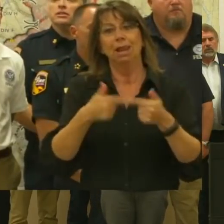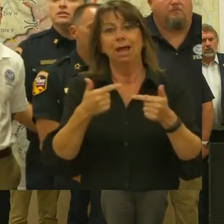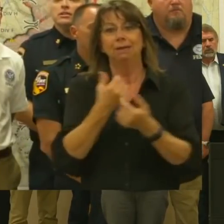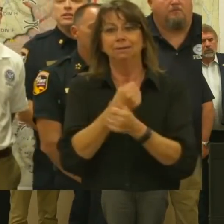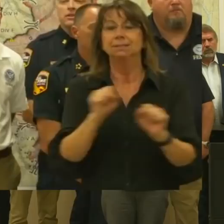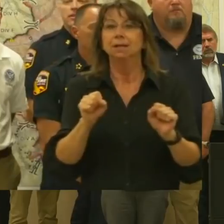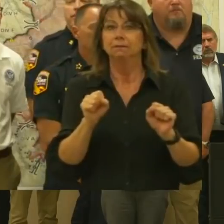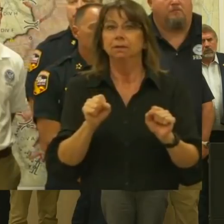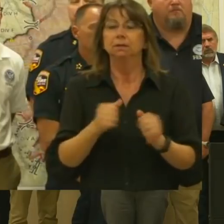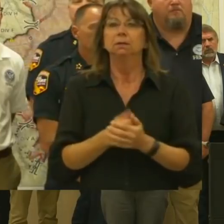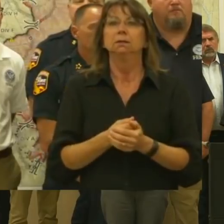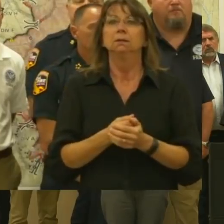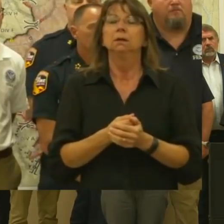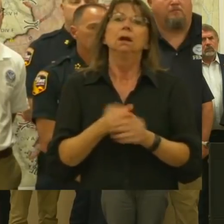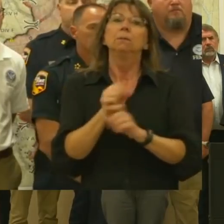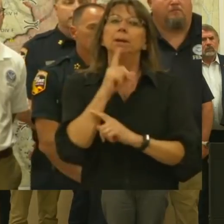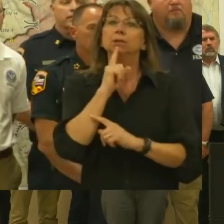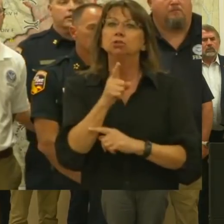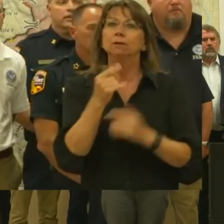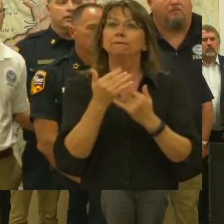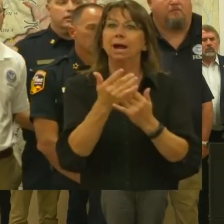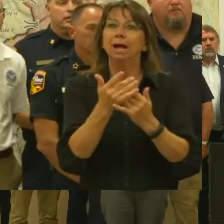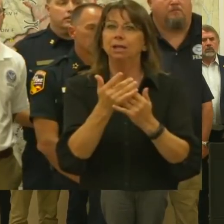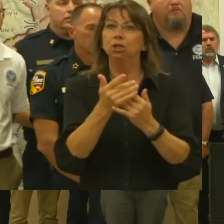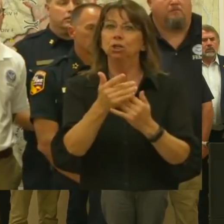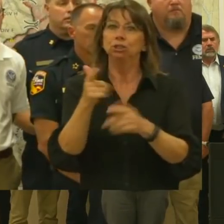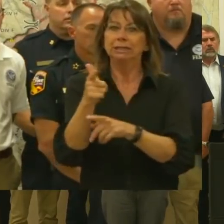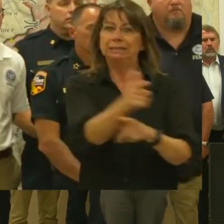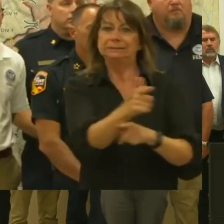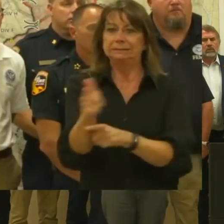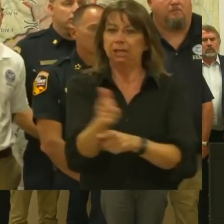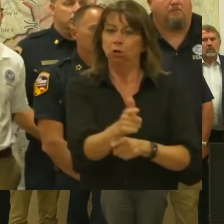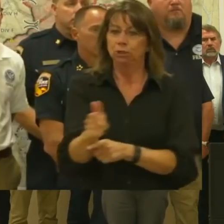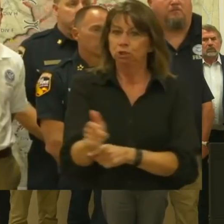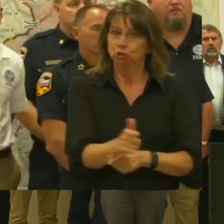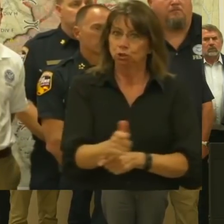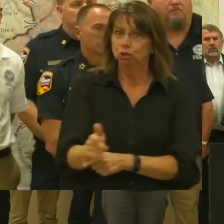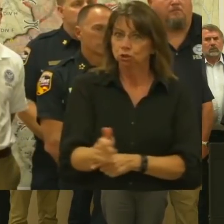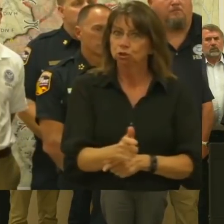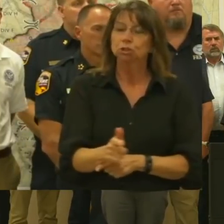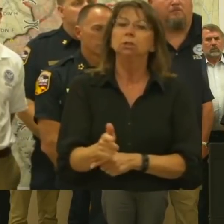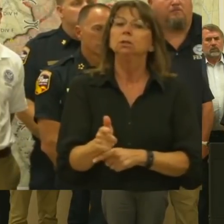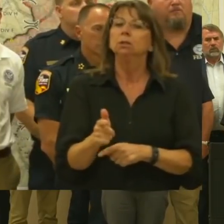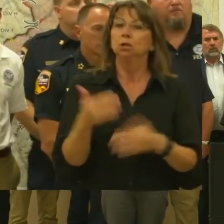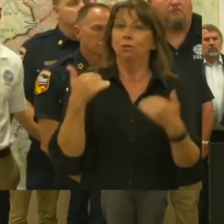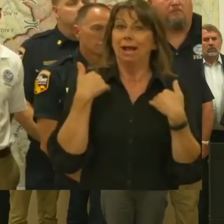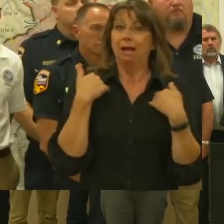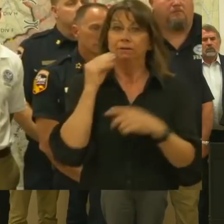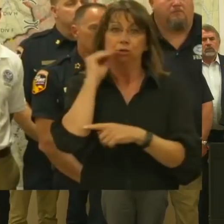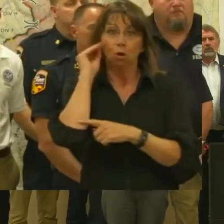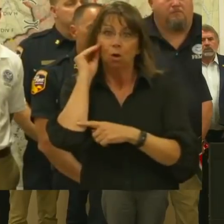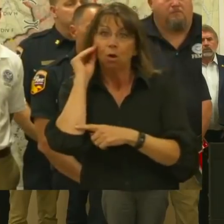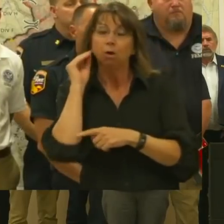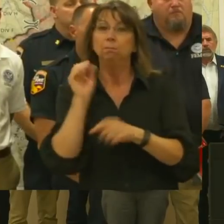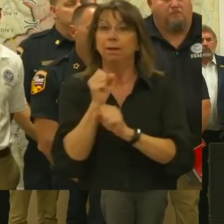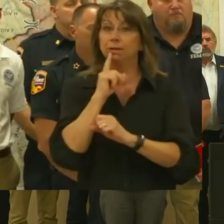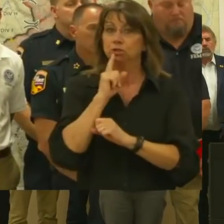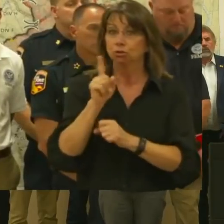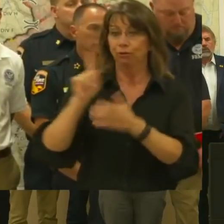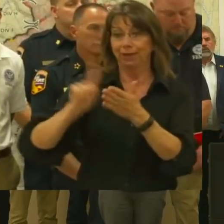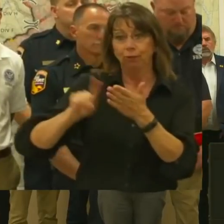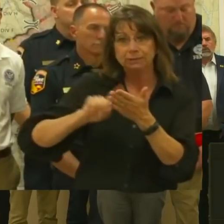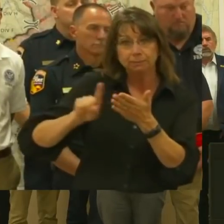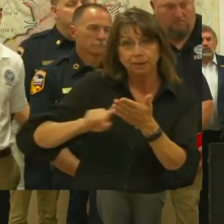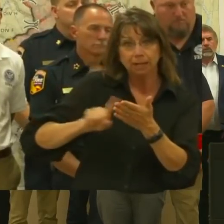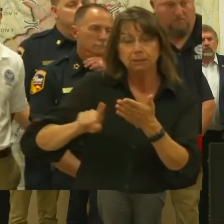Make sure you have fire extinguishers in your home and that each family knows where they are and how to use them. Expect them periodically. I know I myself from time to time have to